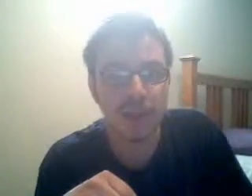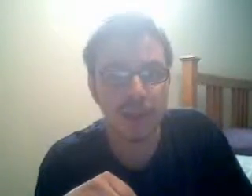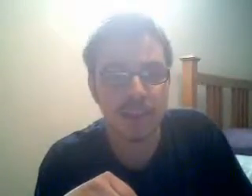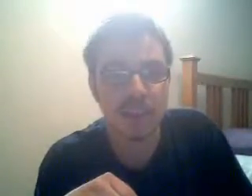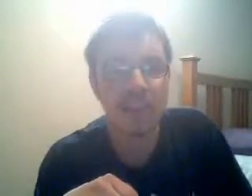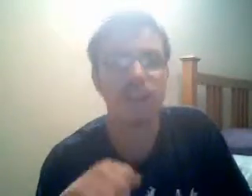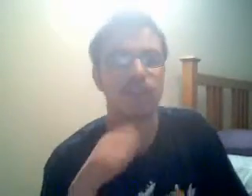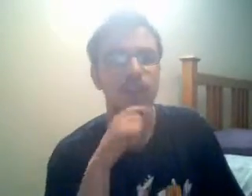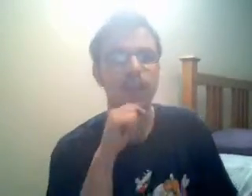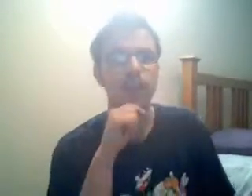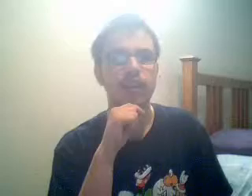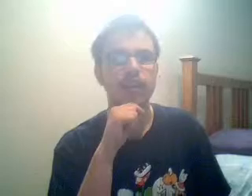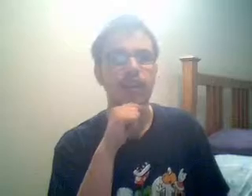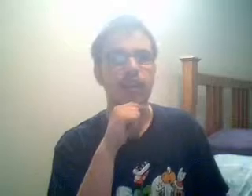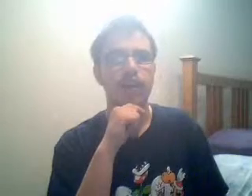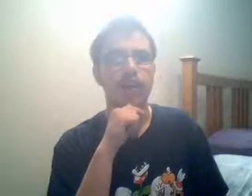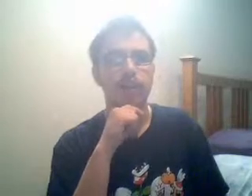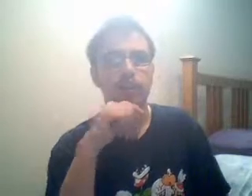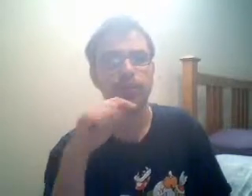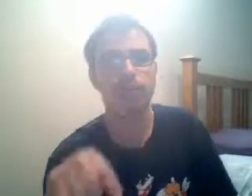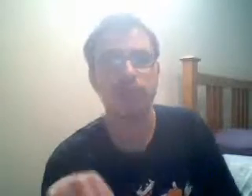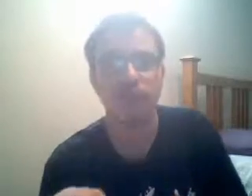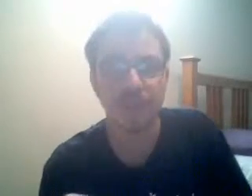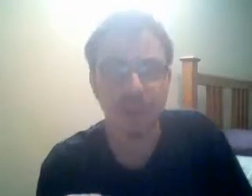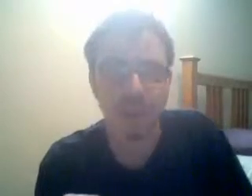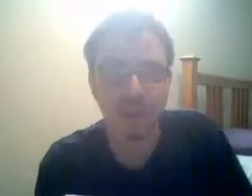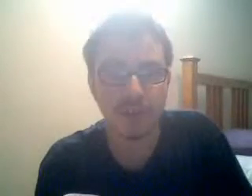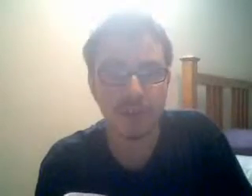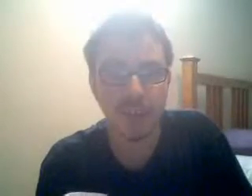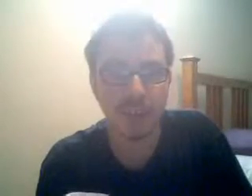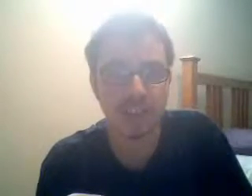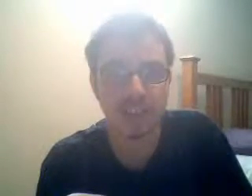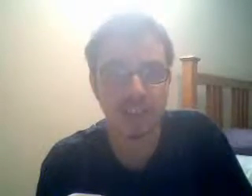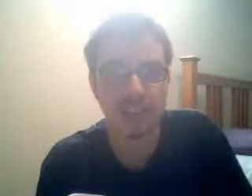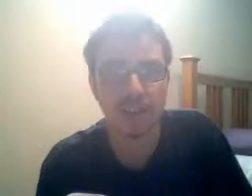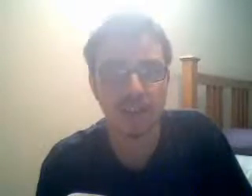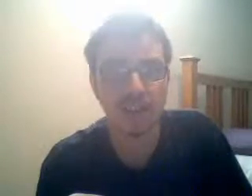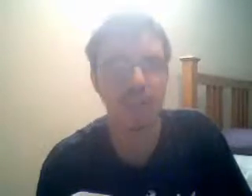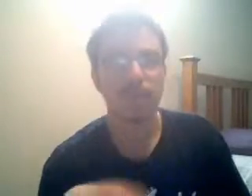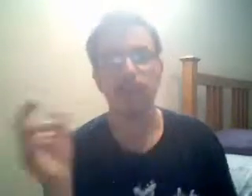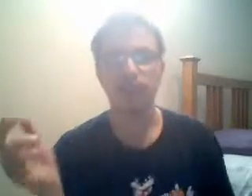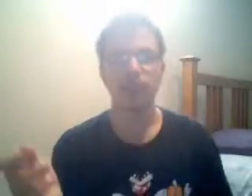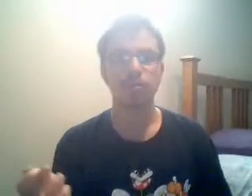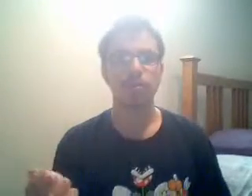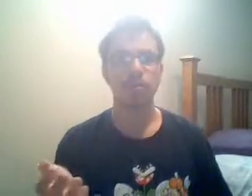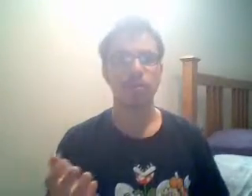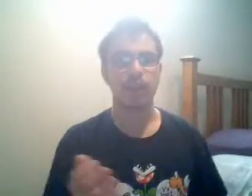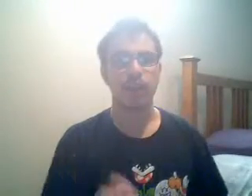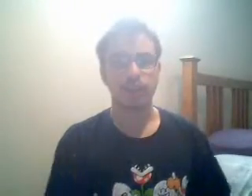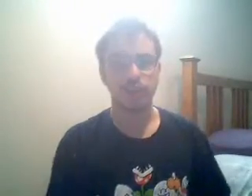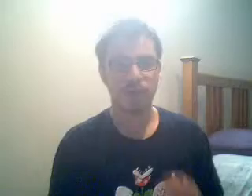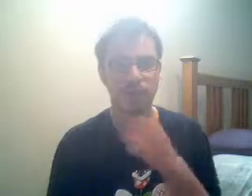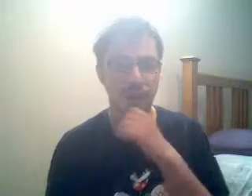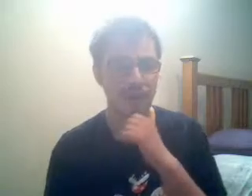reaction. Then... I'll have the original video reaction. FaceCam is just gonna have, um...